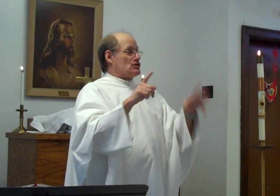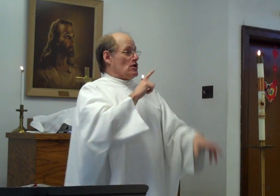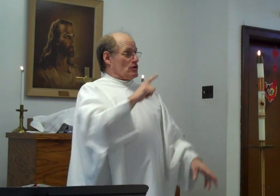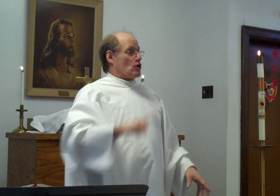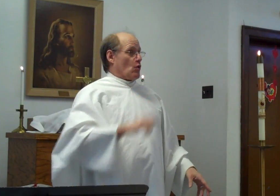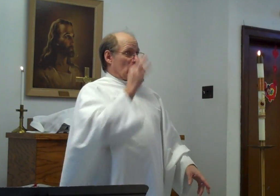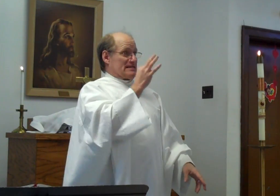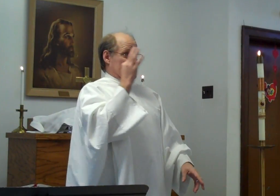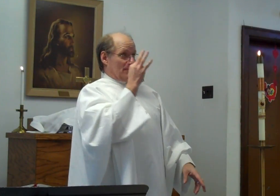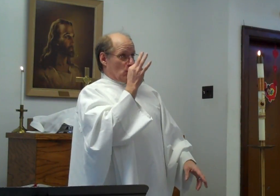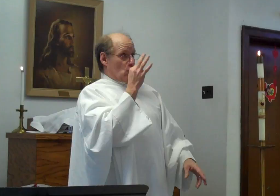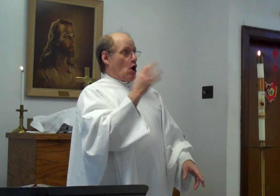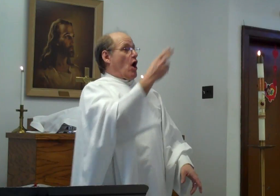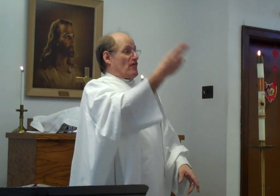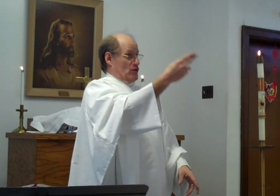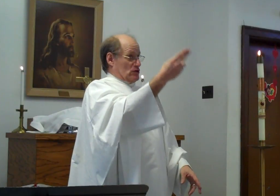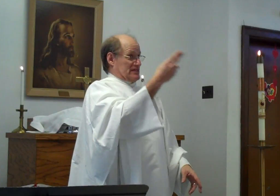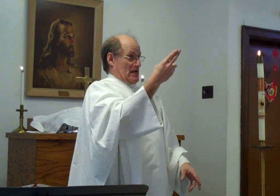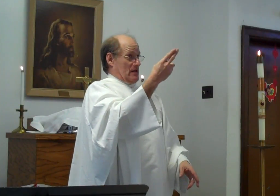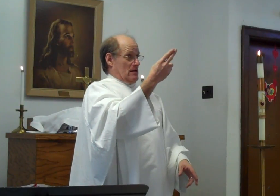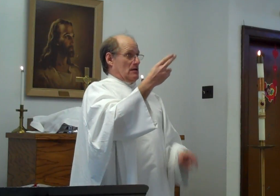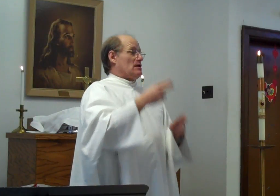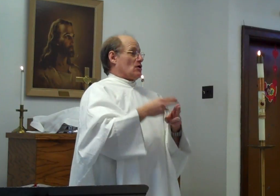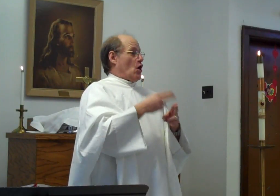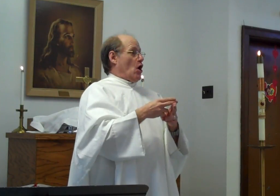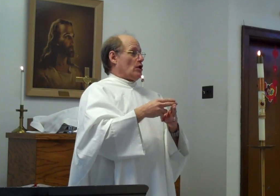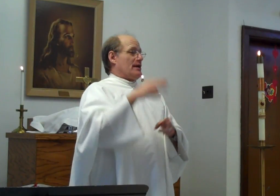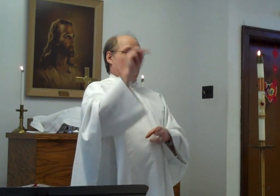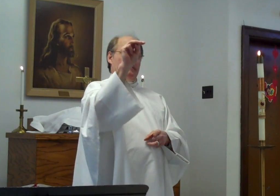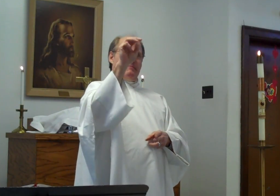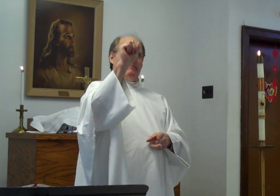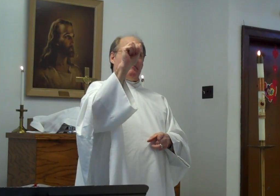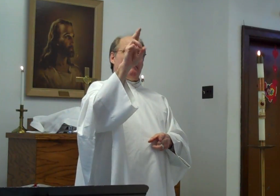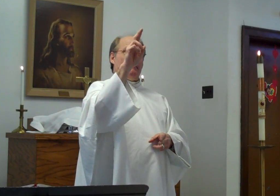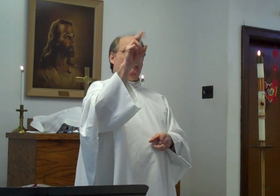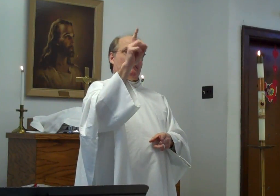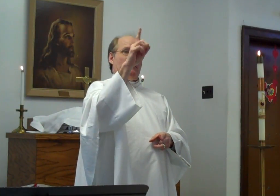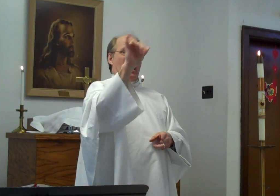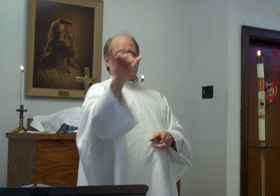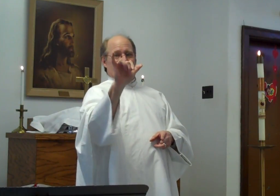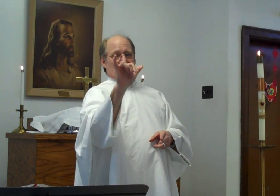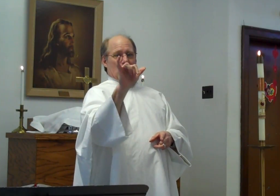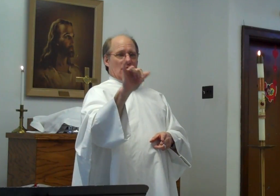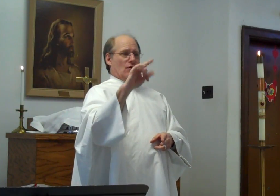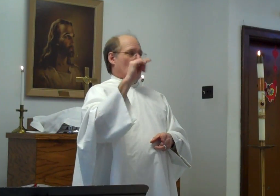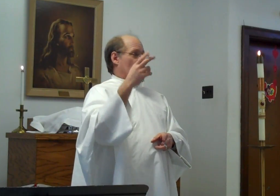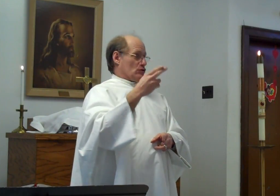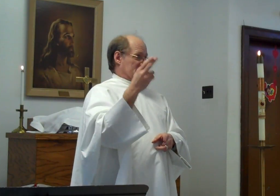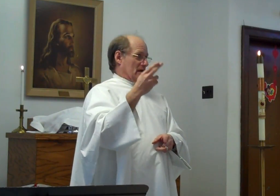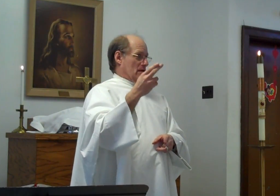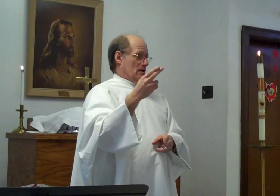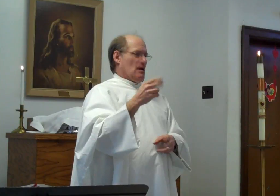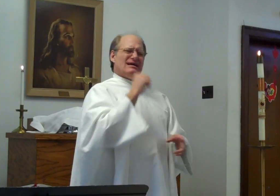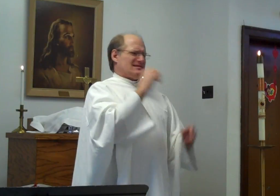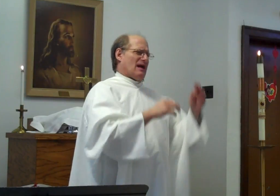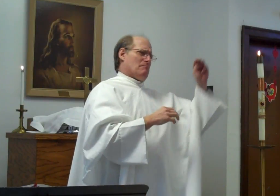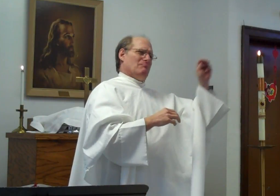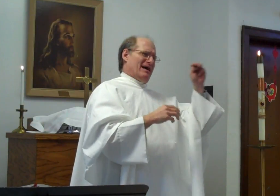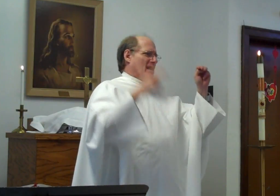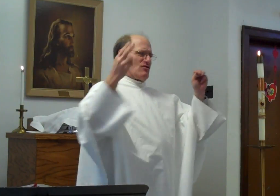the Lord's Supper on Thursday, called Monday Thursday. It's not Monday